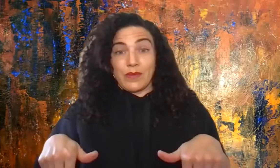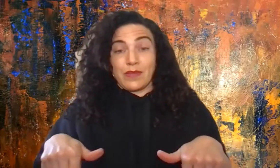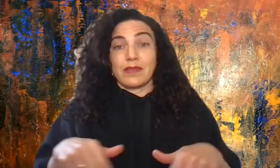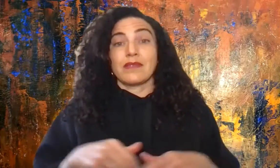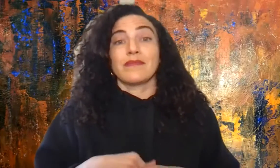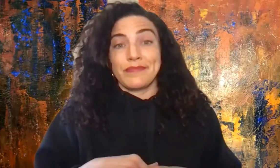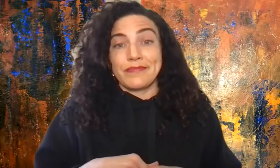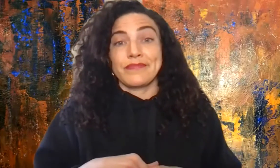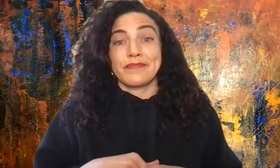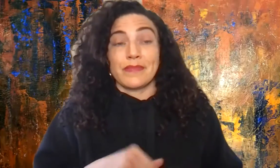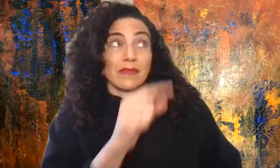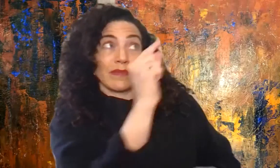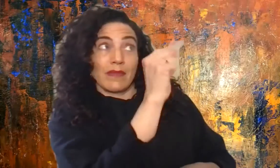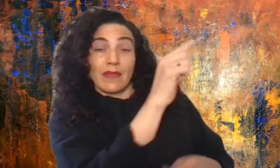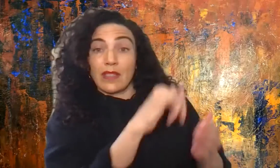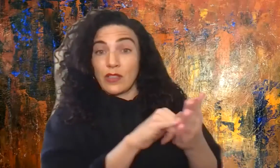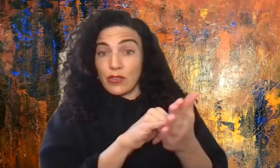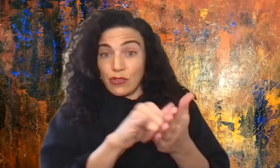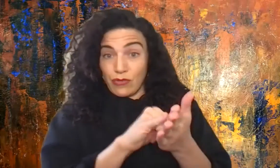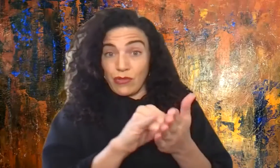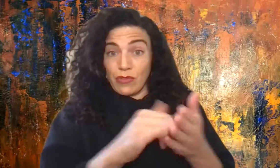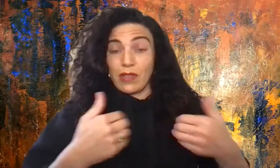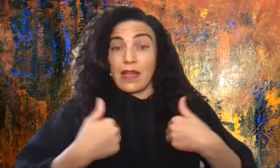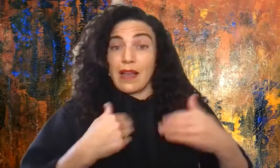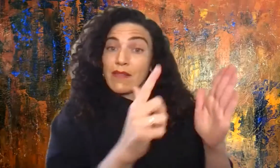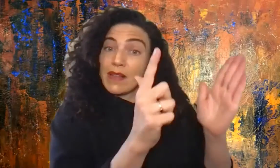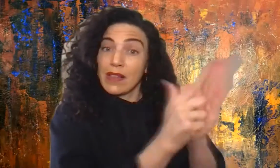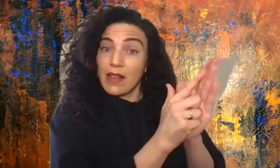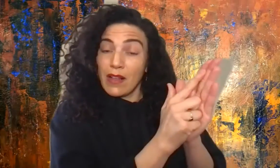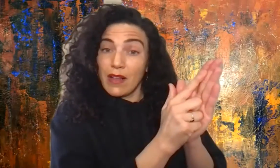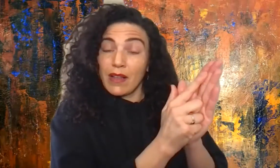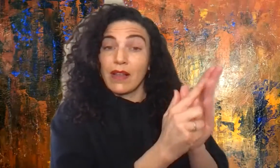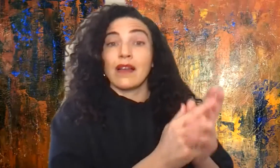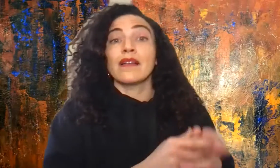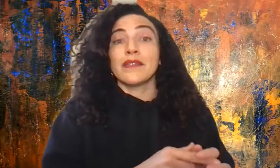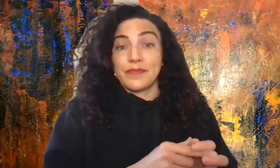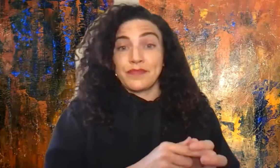In New York, they have a law that says you have a right to shelter.